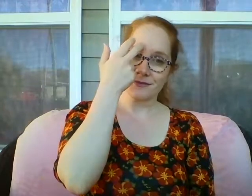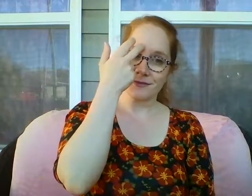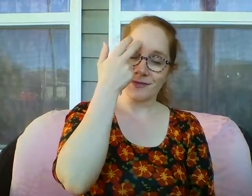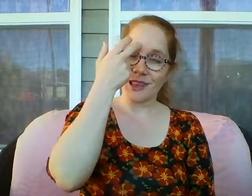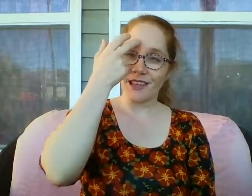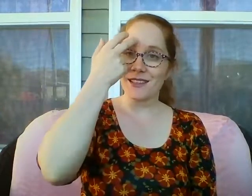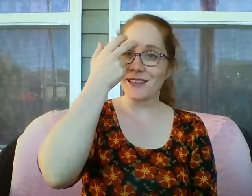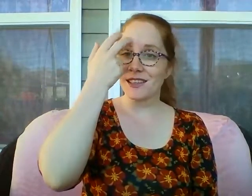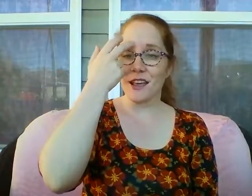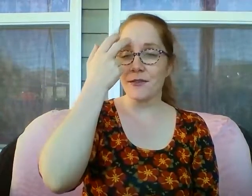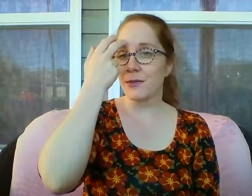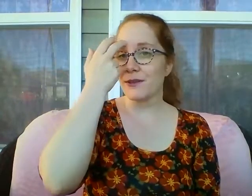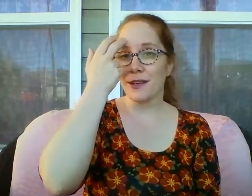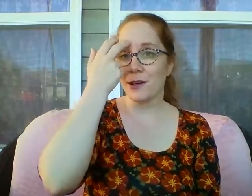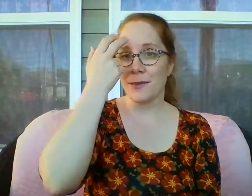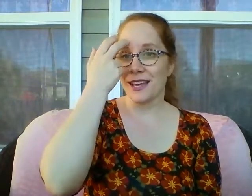And to love my fellow man.